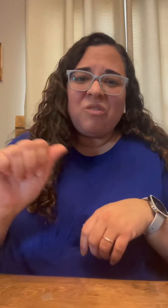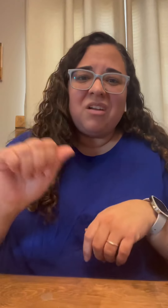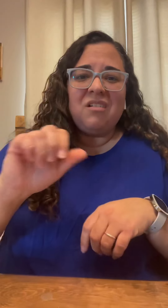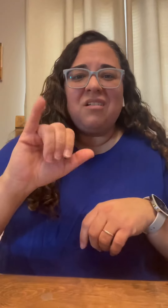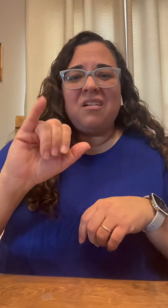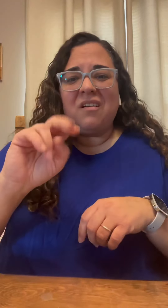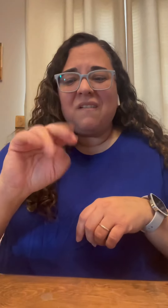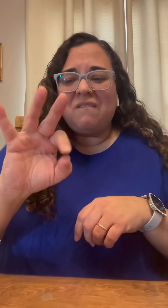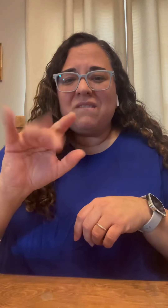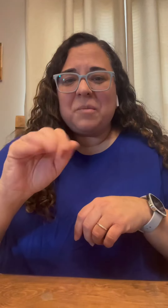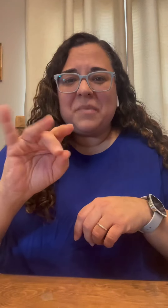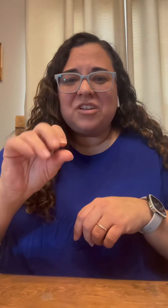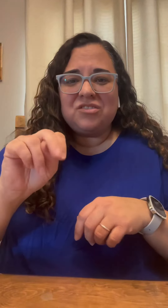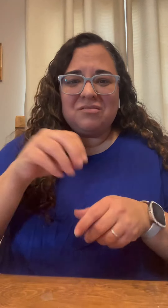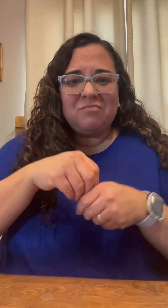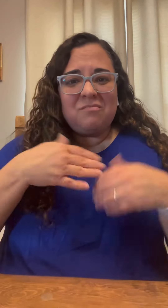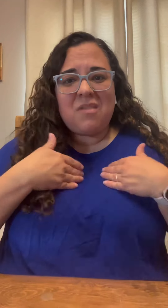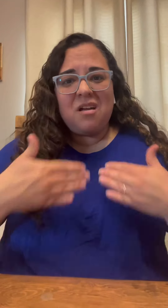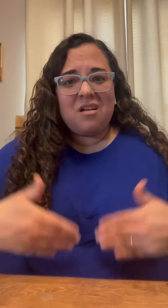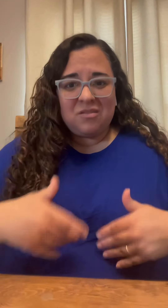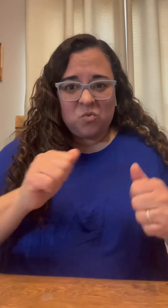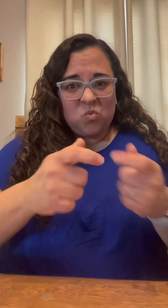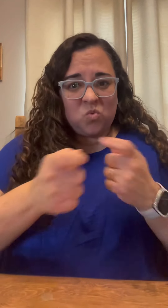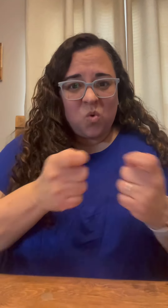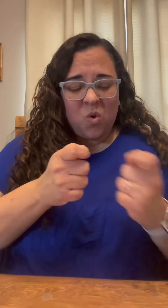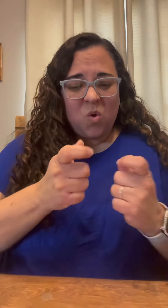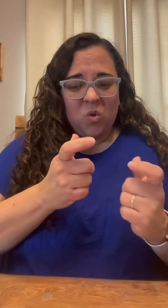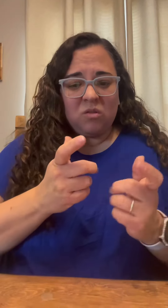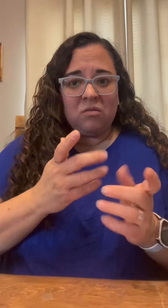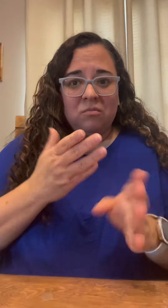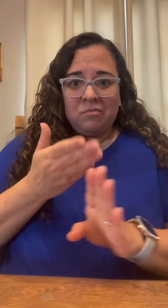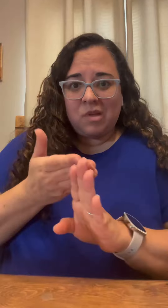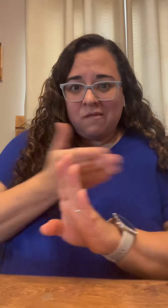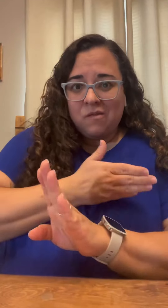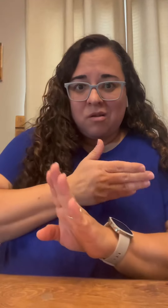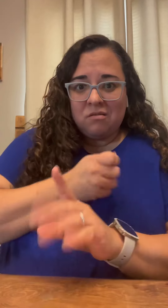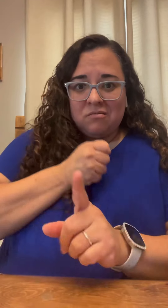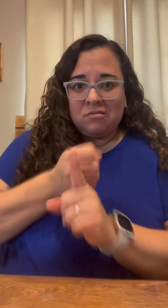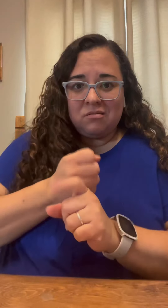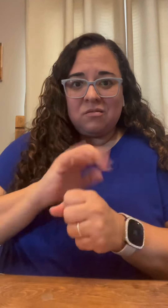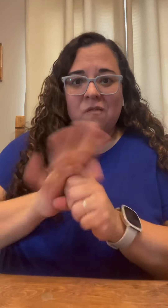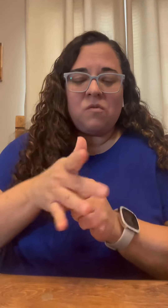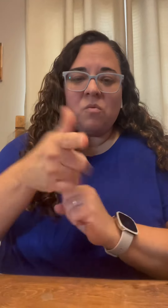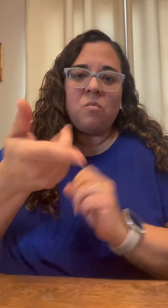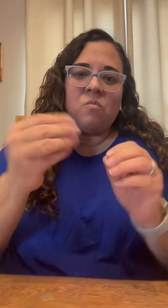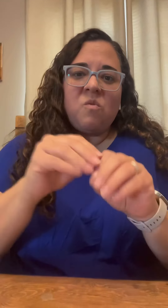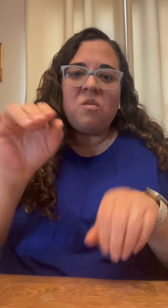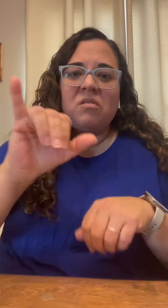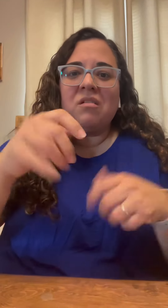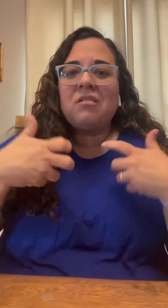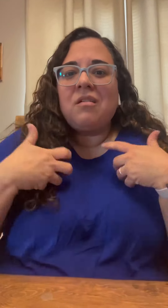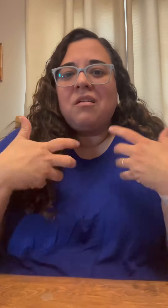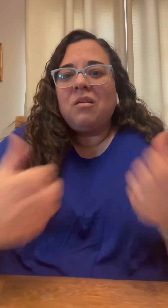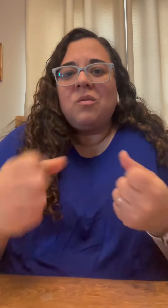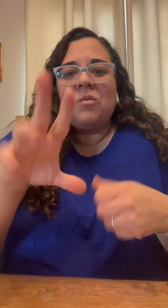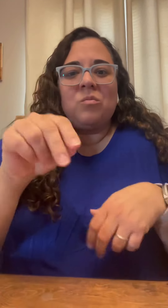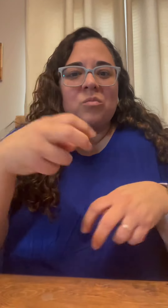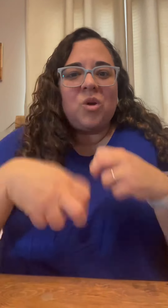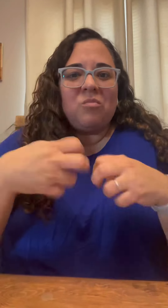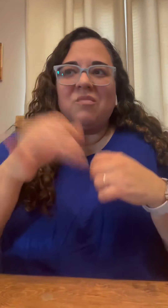inflammation according to the article if you can control the inflammation in your body before you get sick with covid you're more